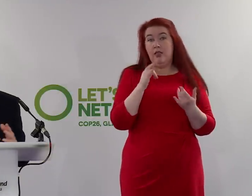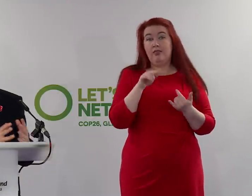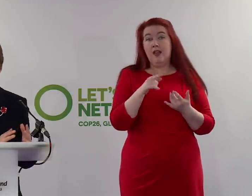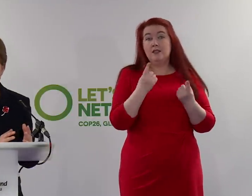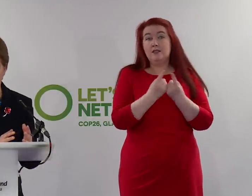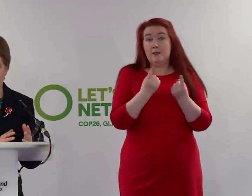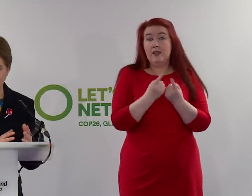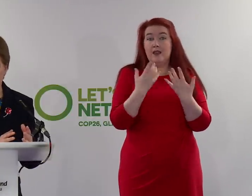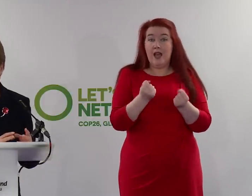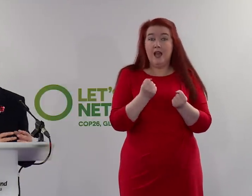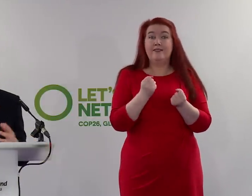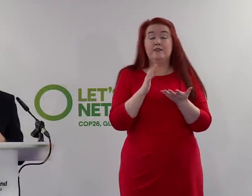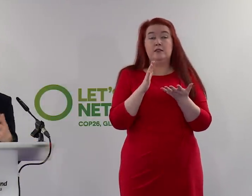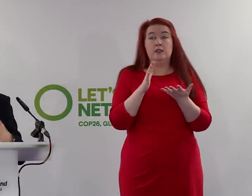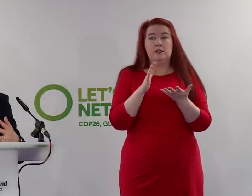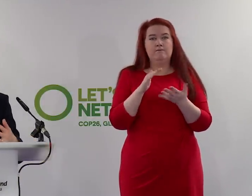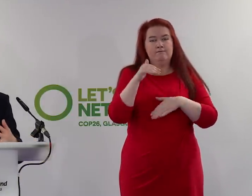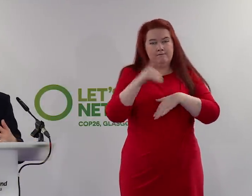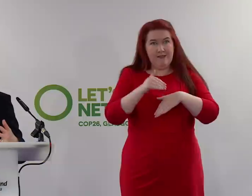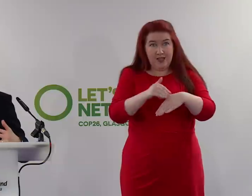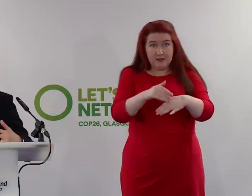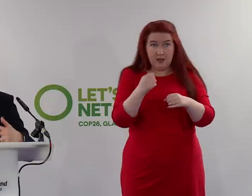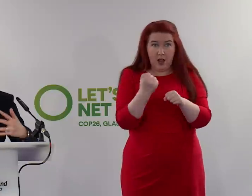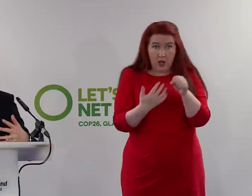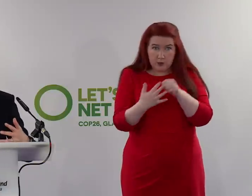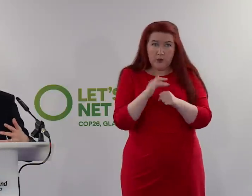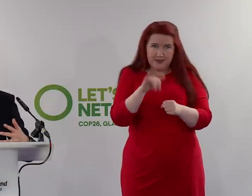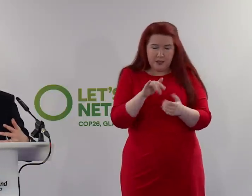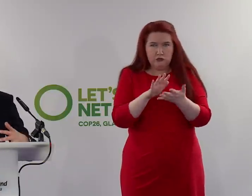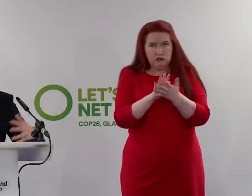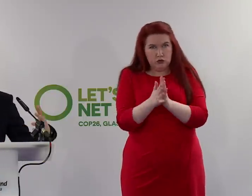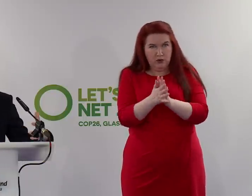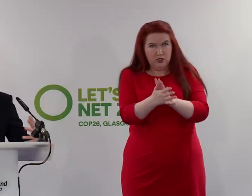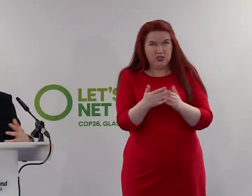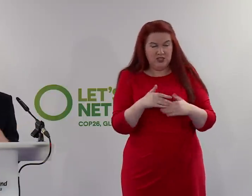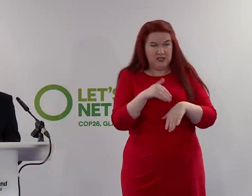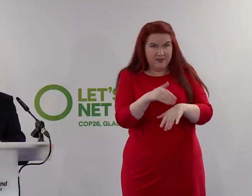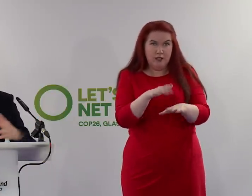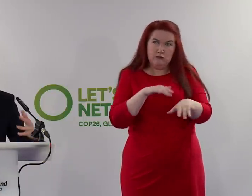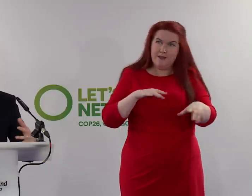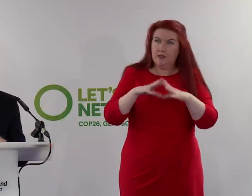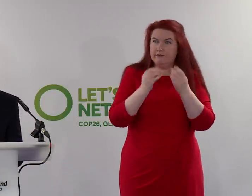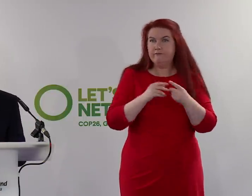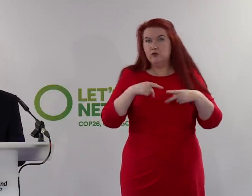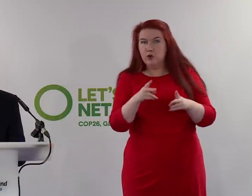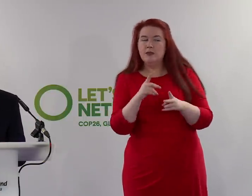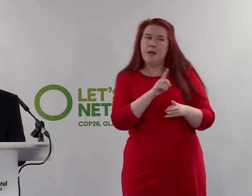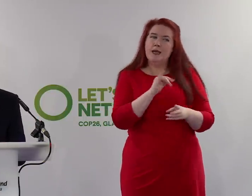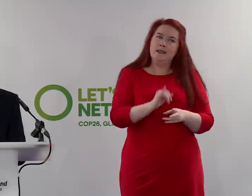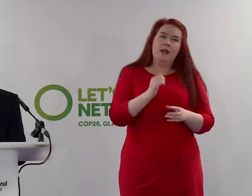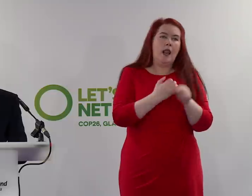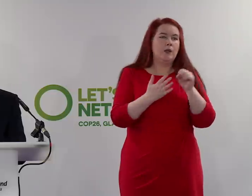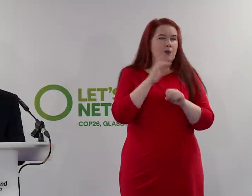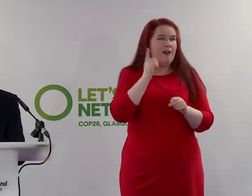causing disruption to Glasgow without necessarily the ability of Glasgow to take part in the event as a whole.